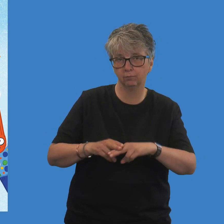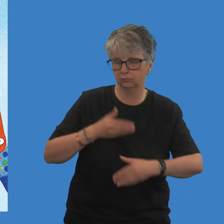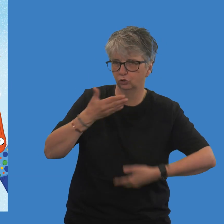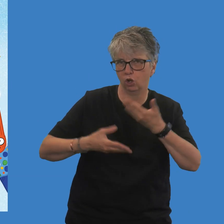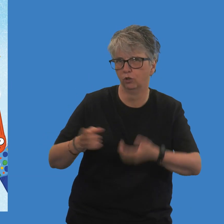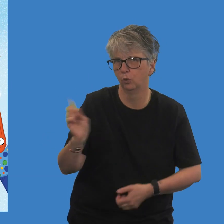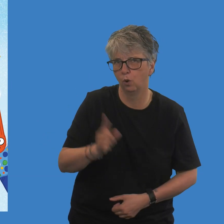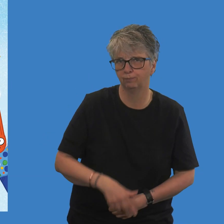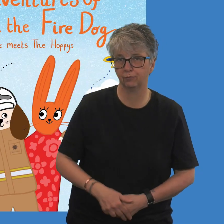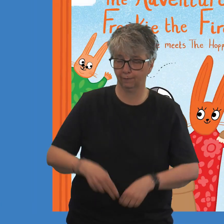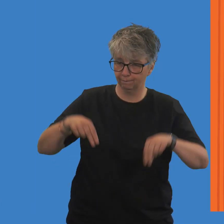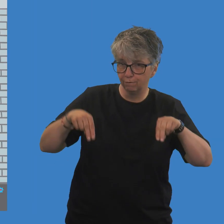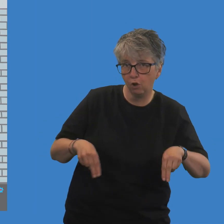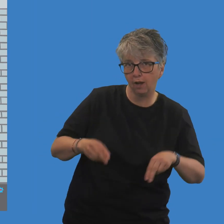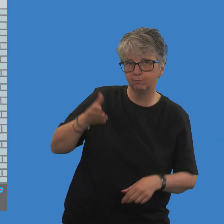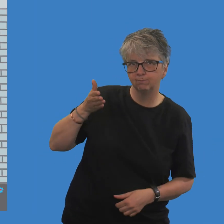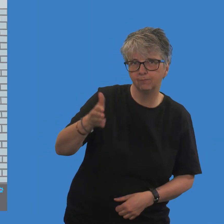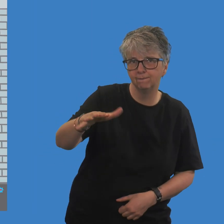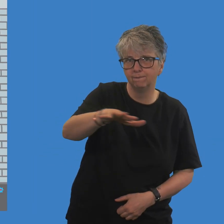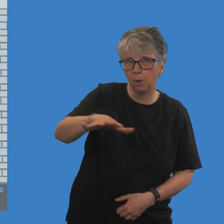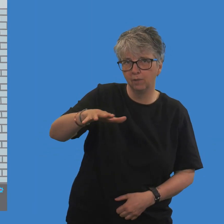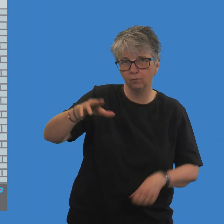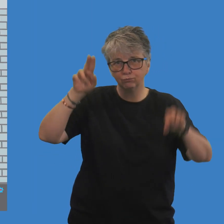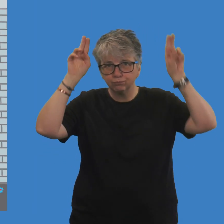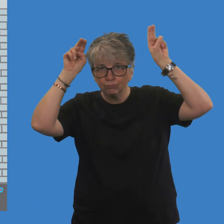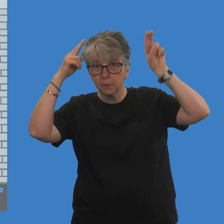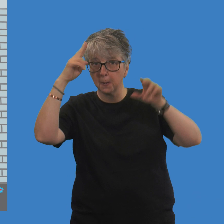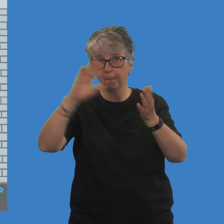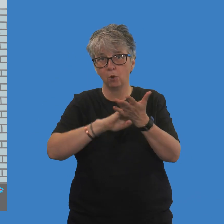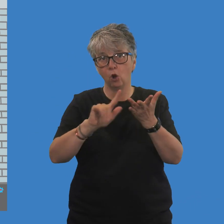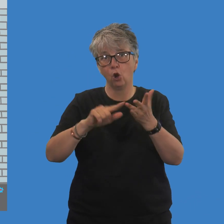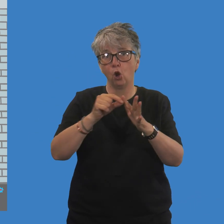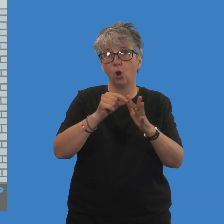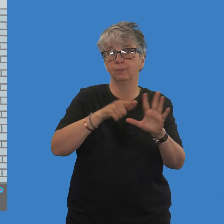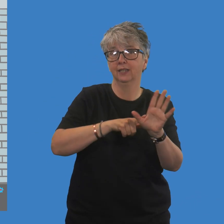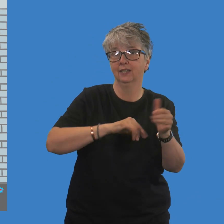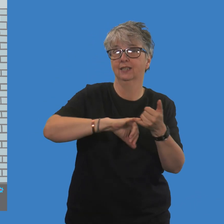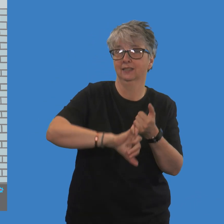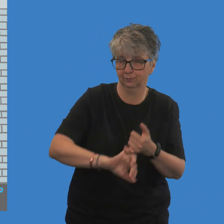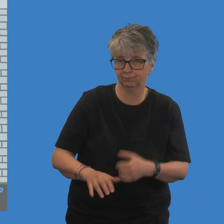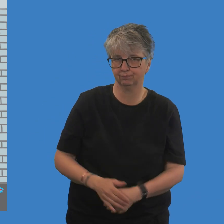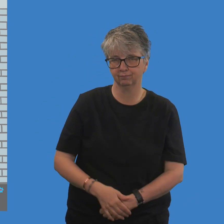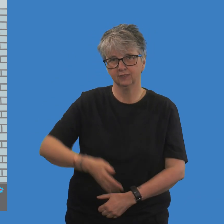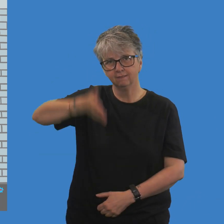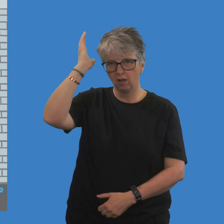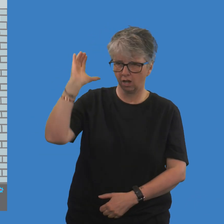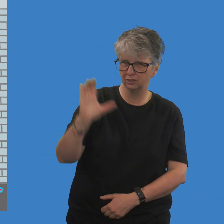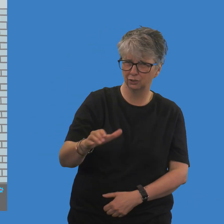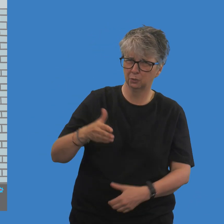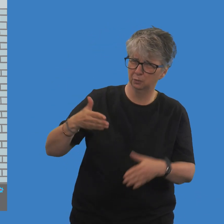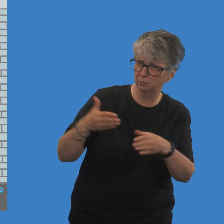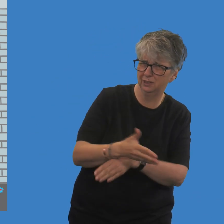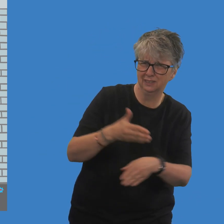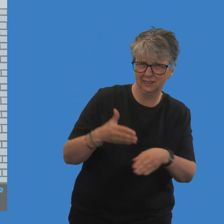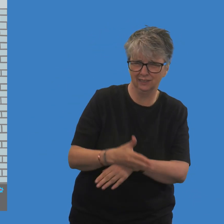It was a busy morning at the fire station and Frankie the fire dog had an important visit to attend. Would you like to come with me